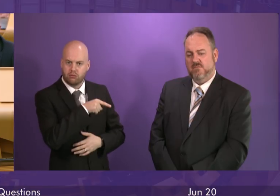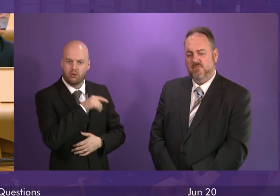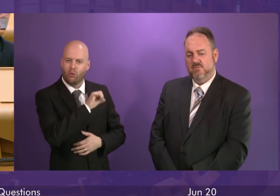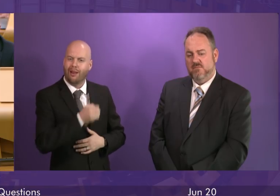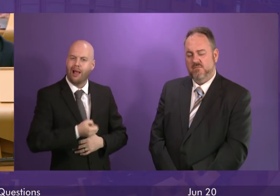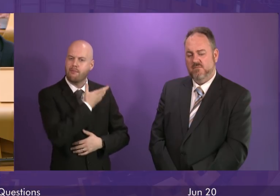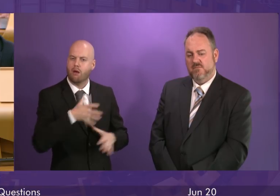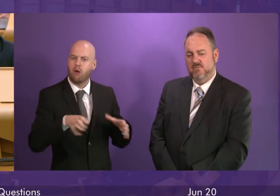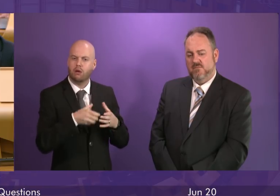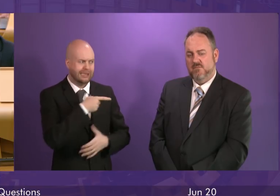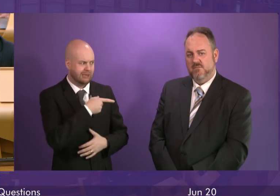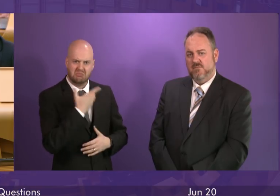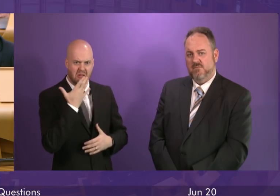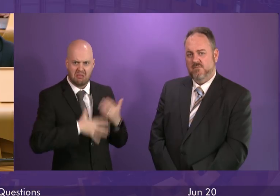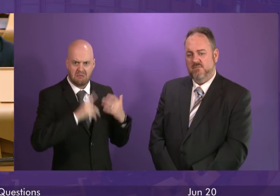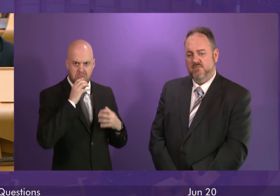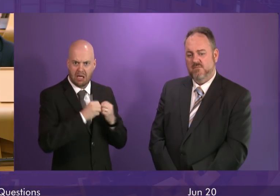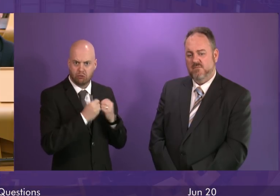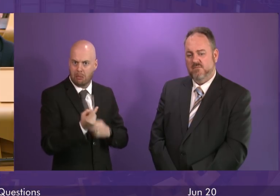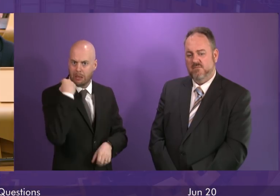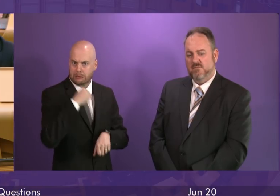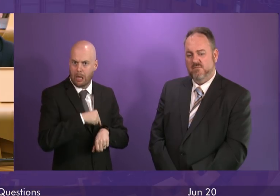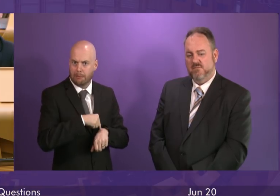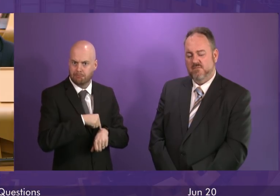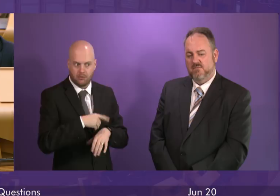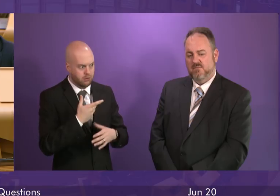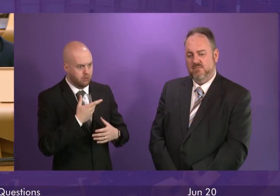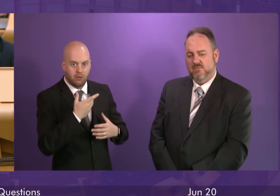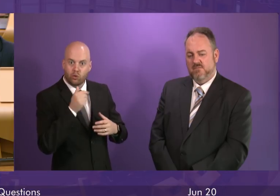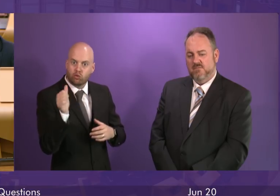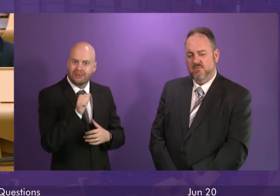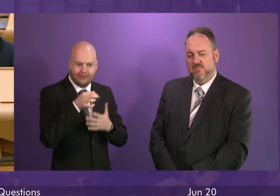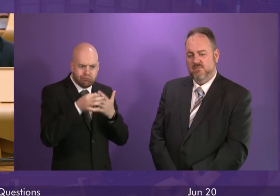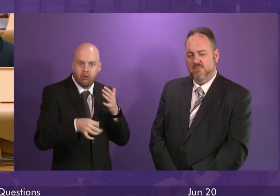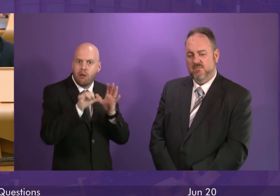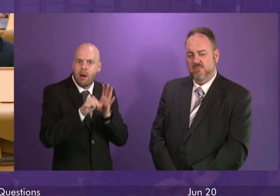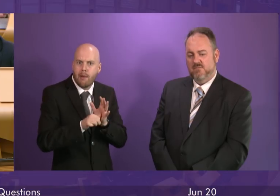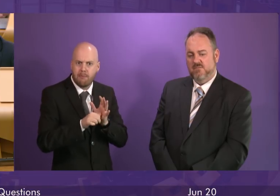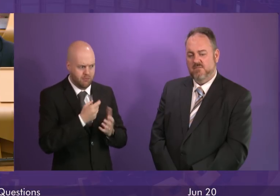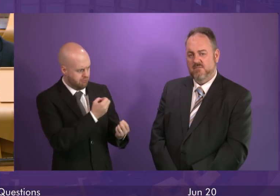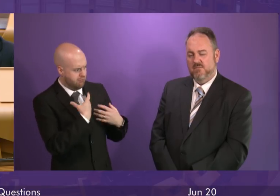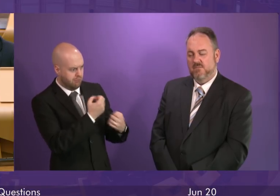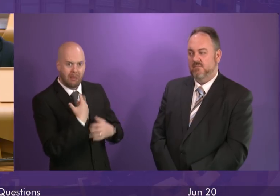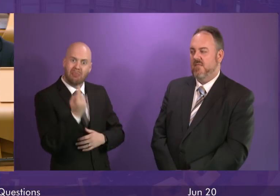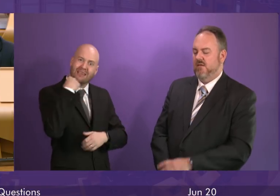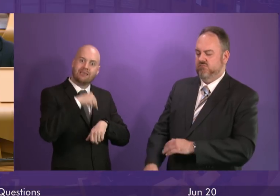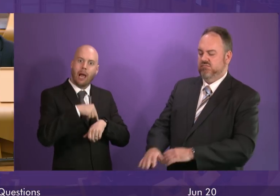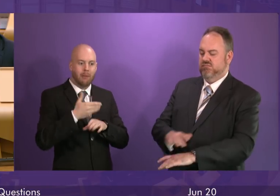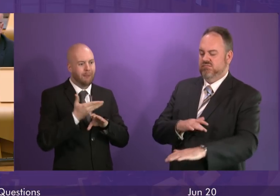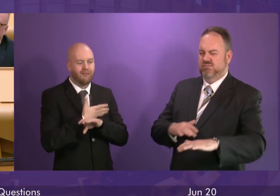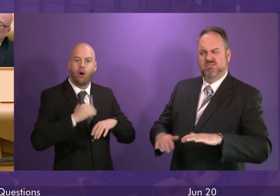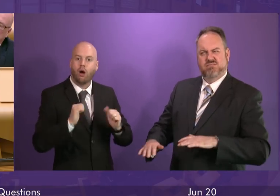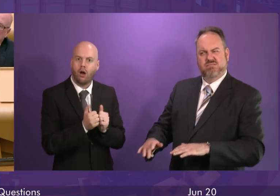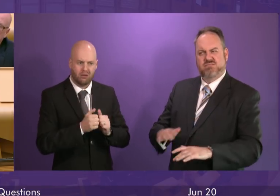Welfare Fund with the Finance Secretary on even one single occasion. In fact the only submission